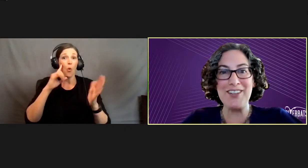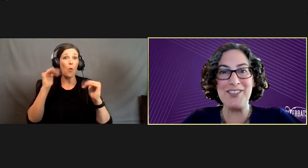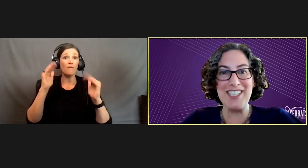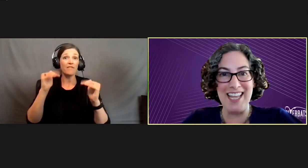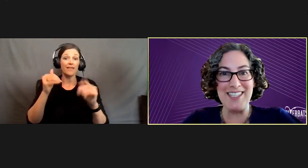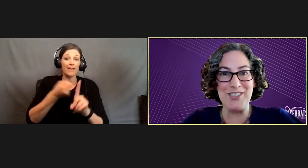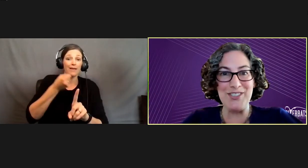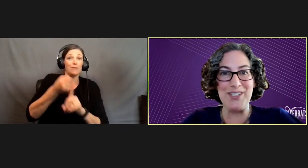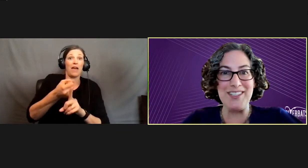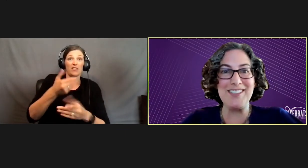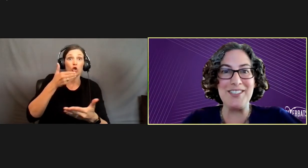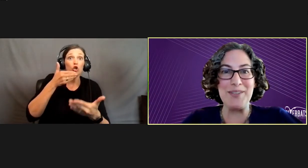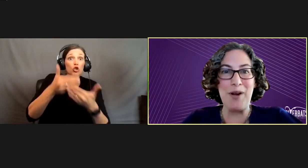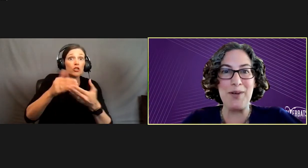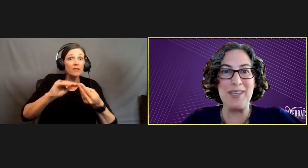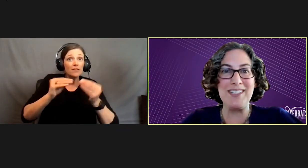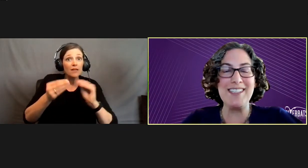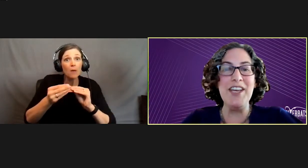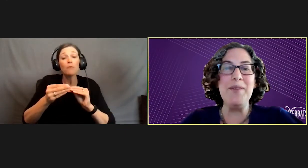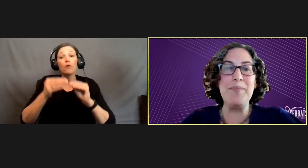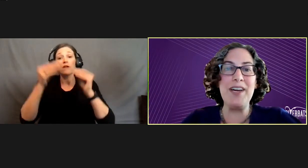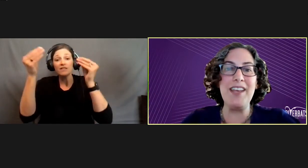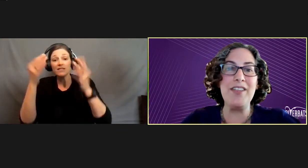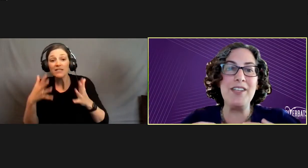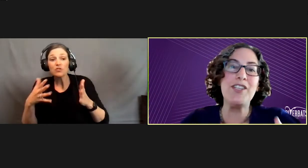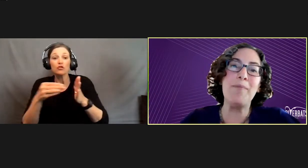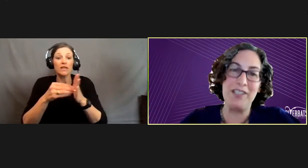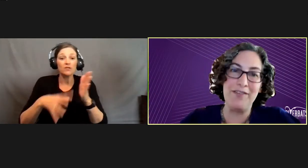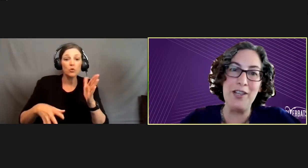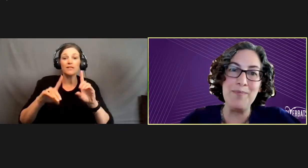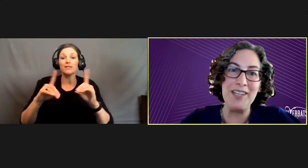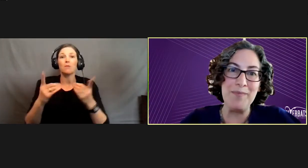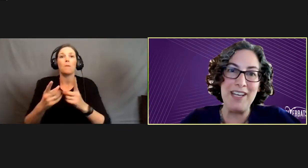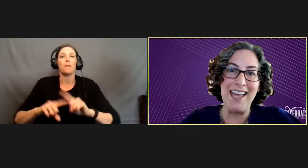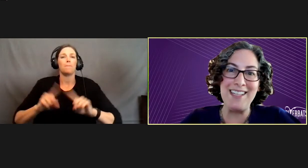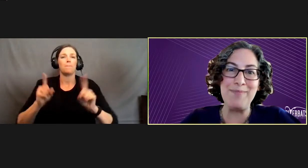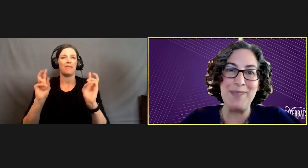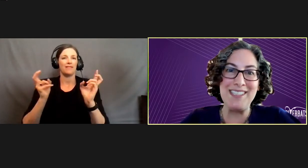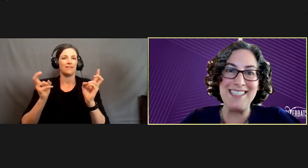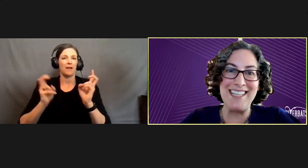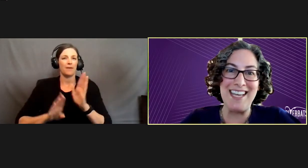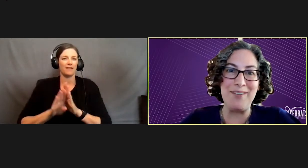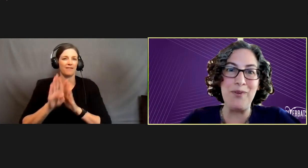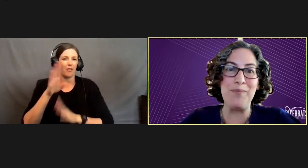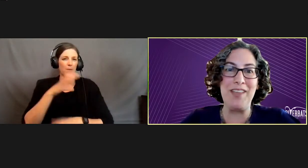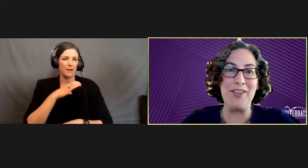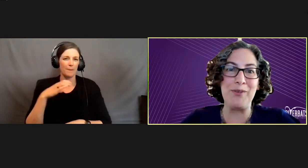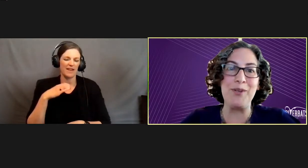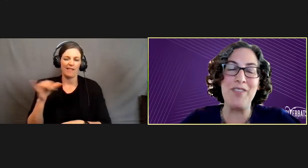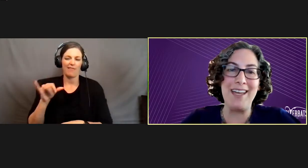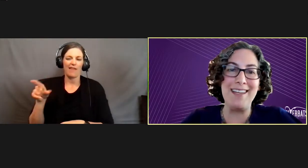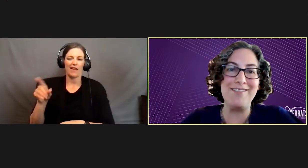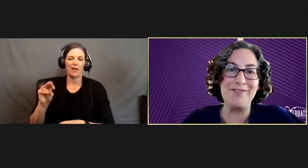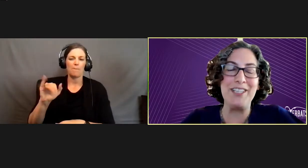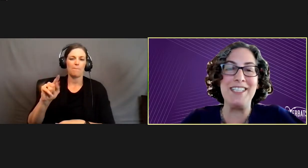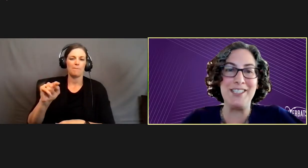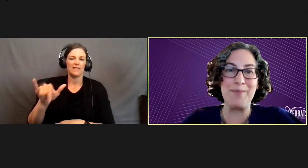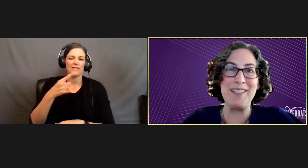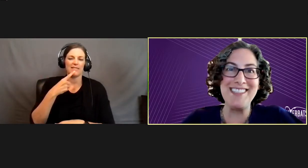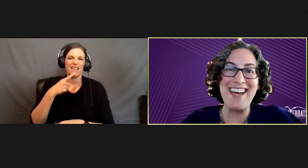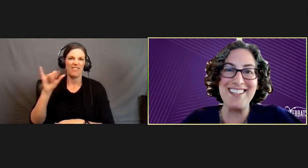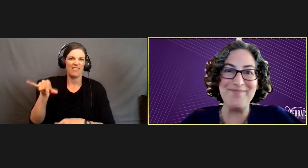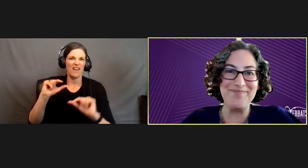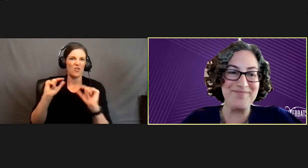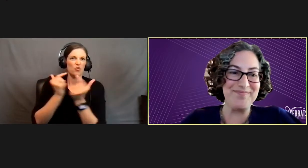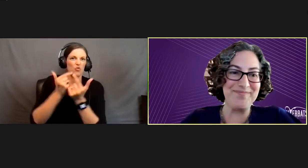of faculty and students and departments. But the topic development committee, as Misty said, will be the group that really